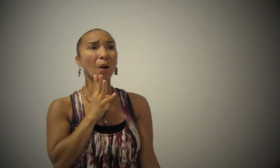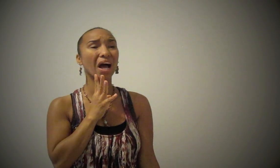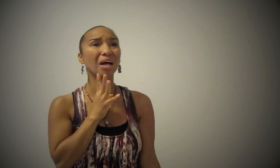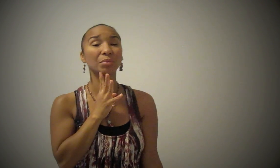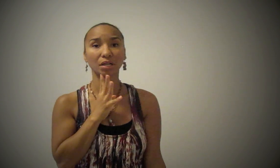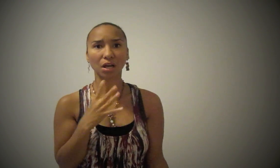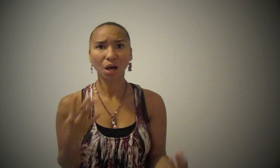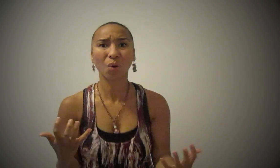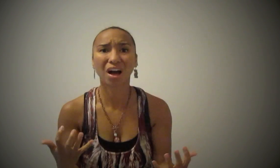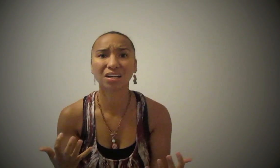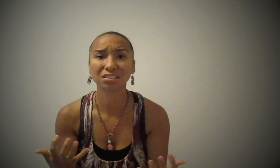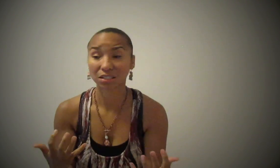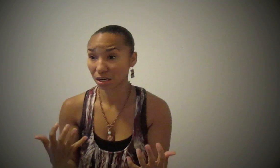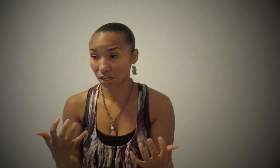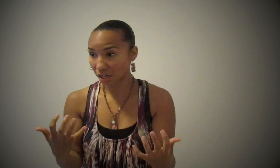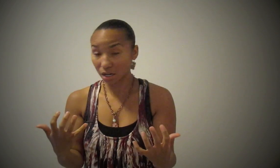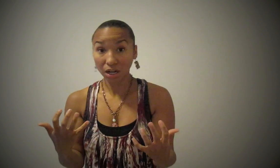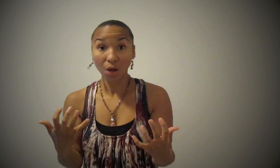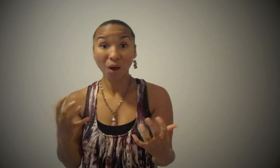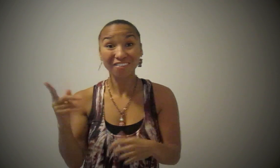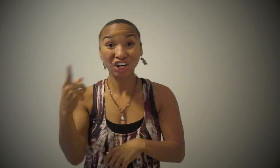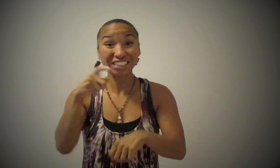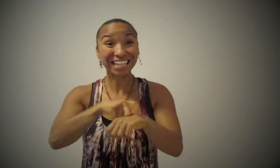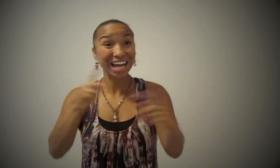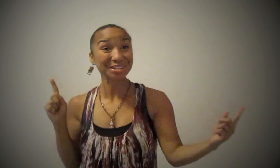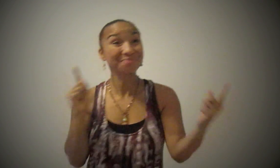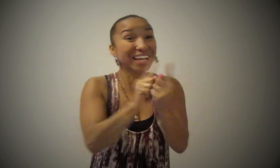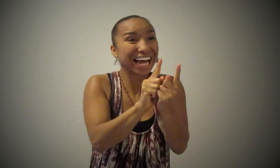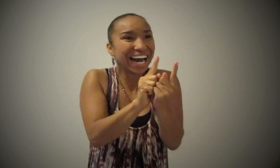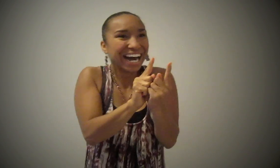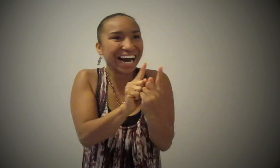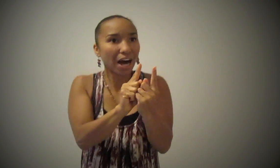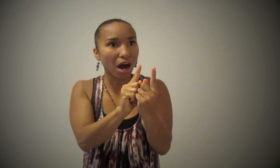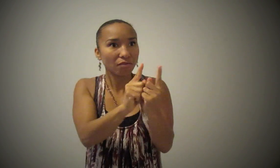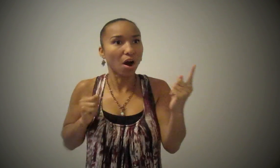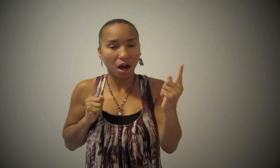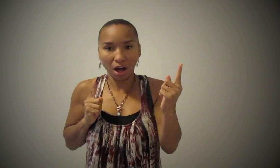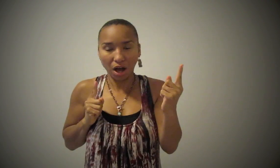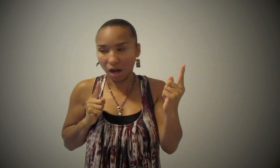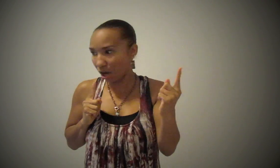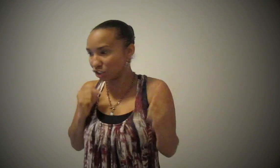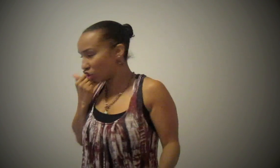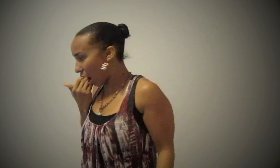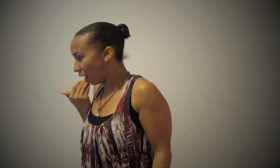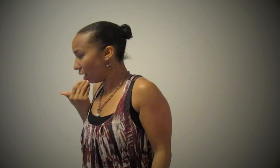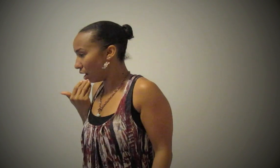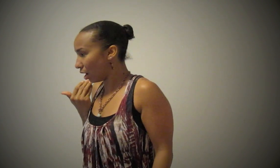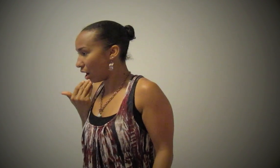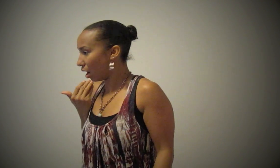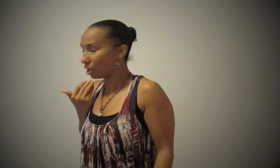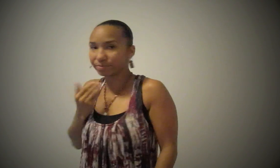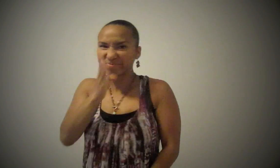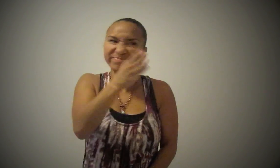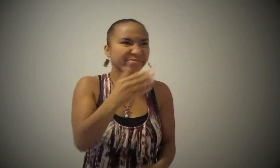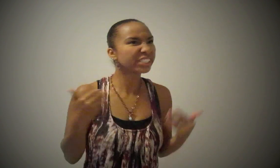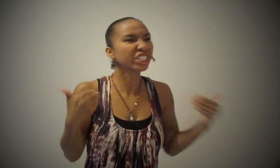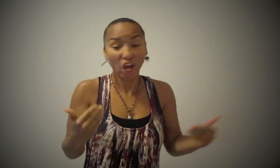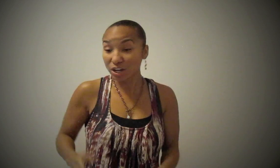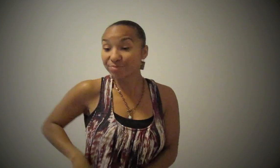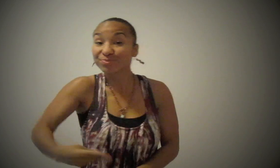baby Hey, I just met you, and this is crazy But here's my number, so call me